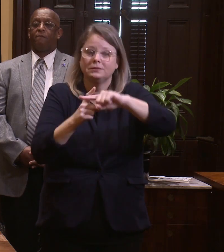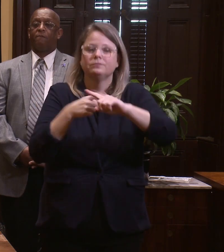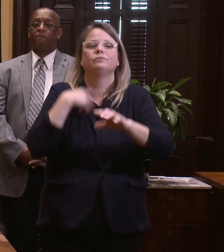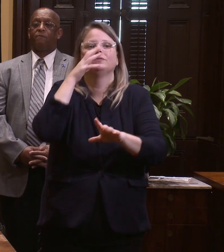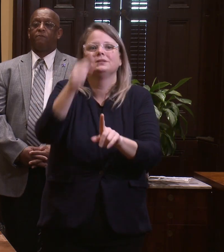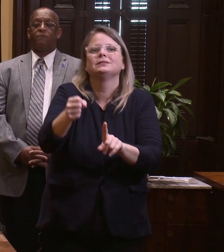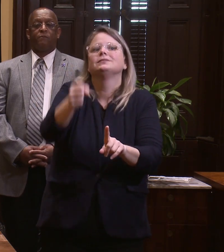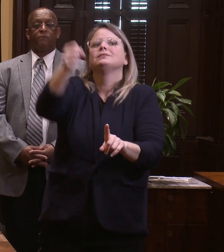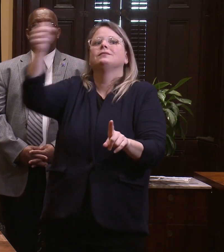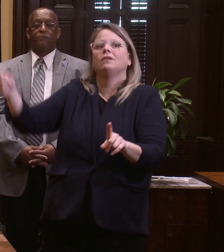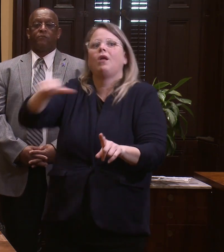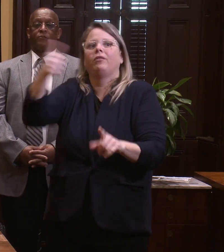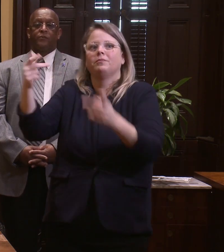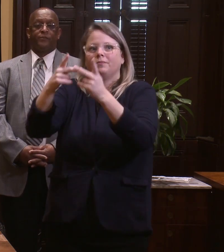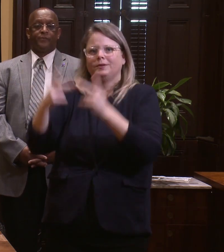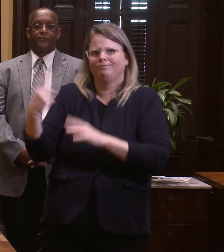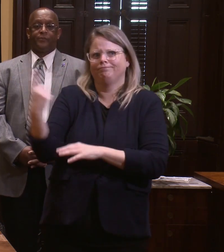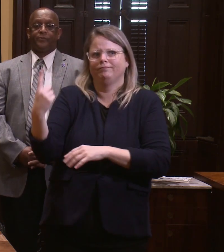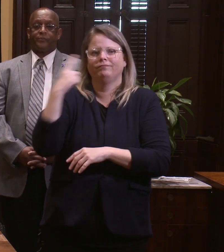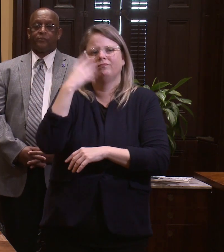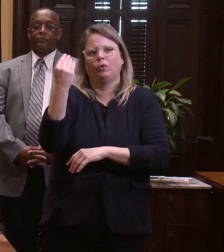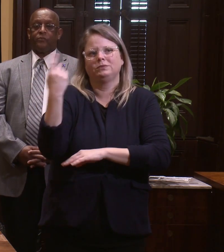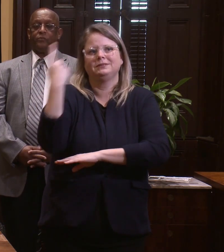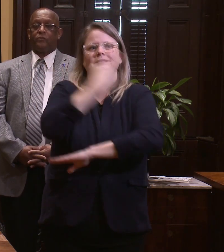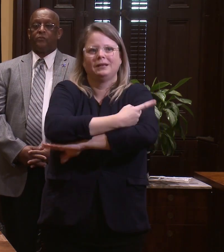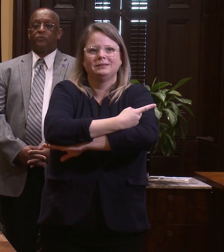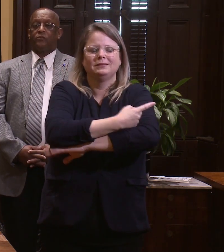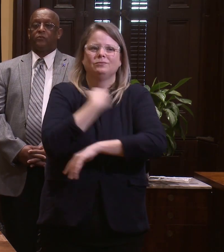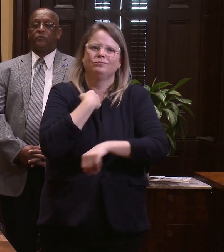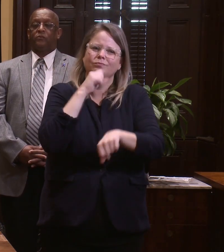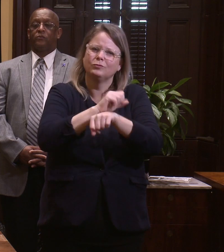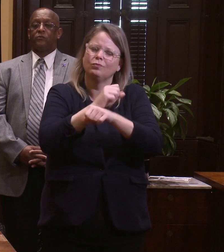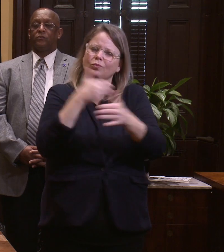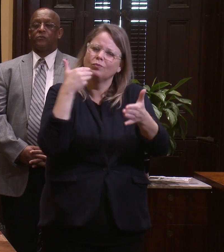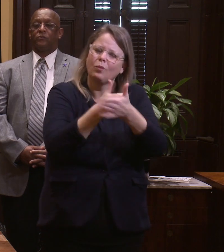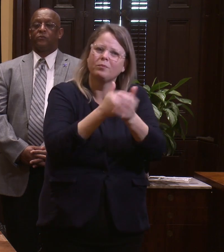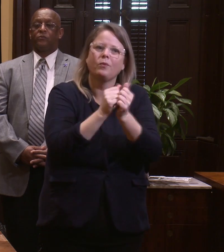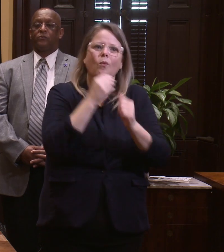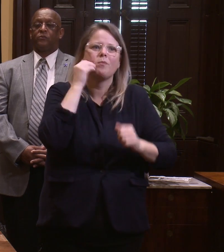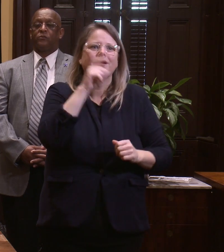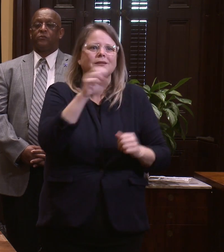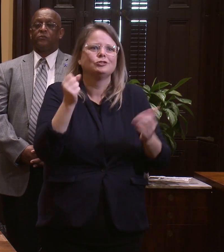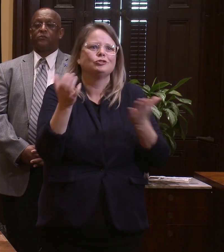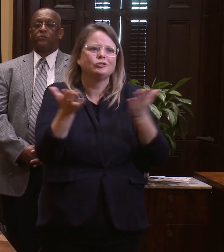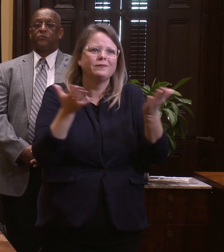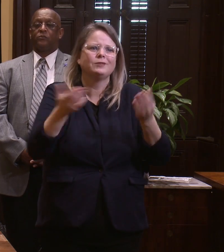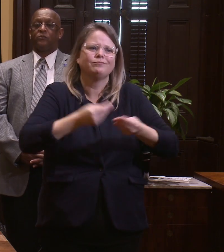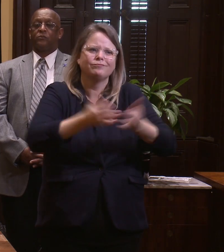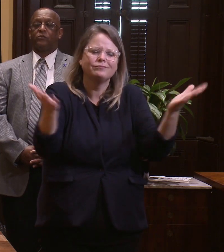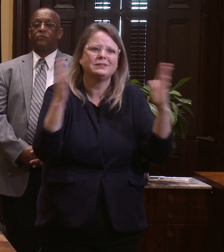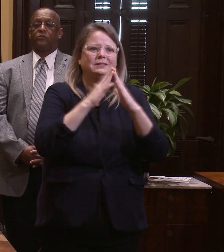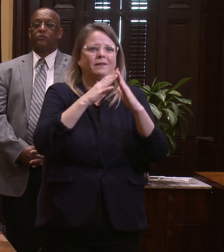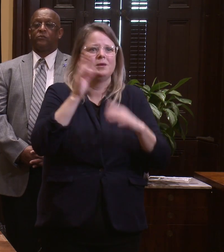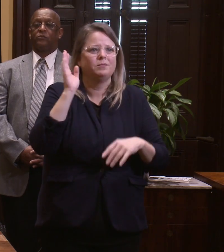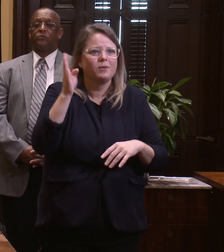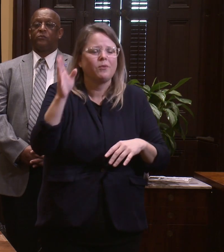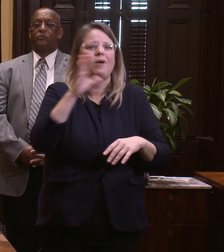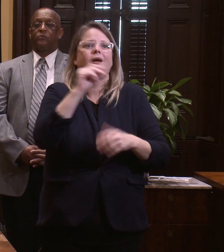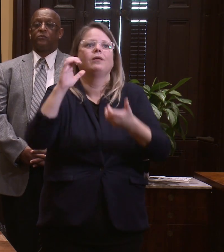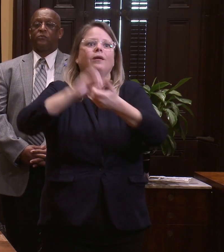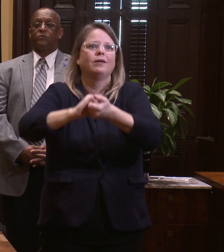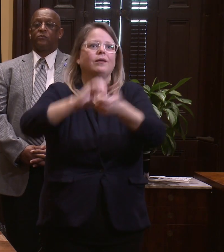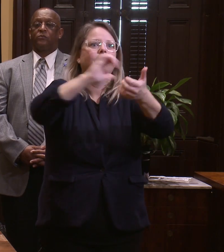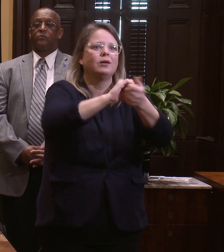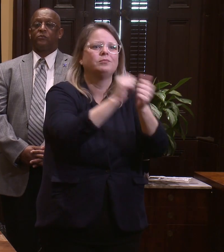In addition, we are working with our homeless service providers and our city agencies to develop a plan to